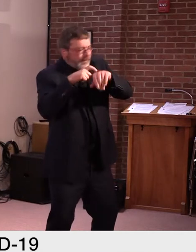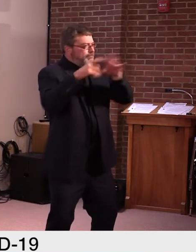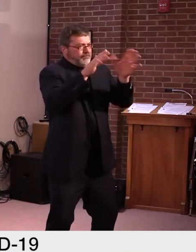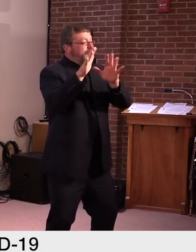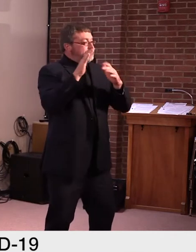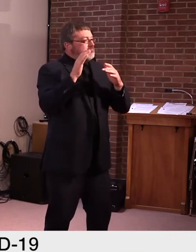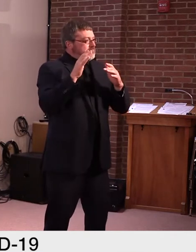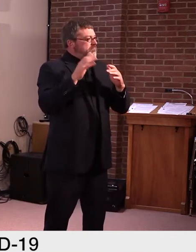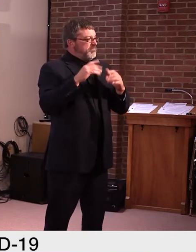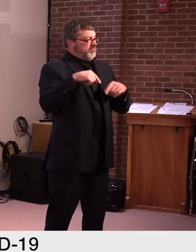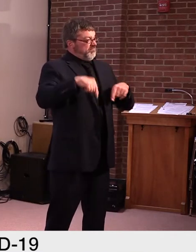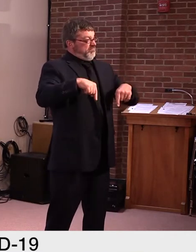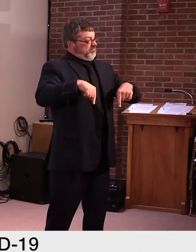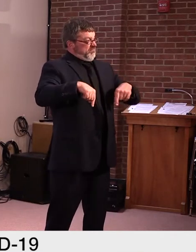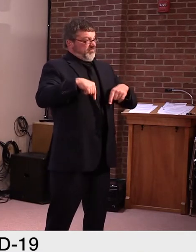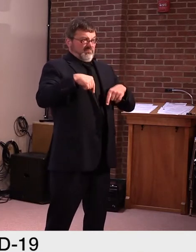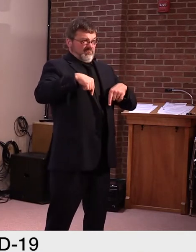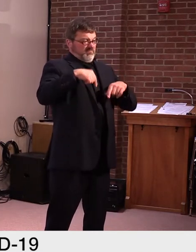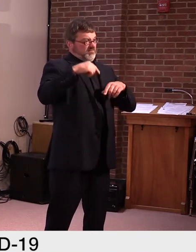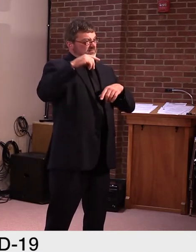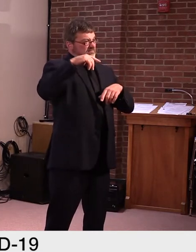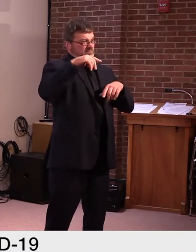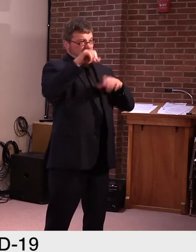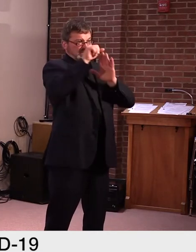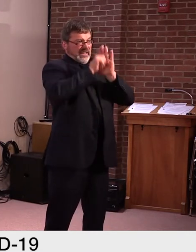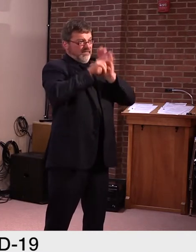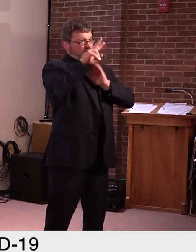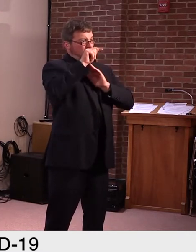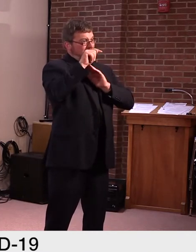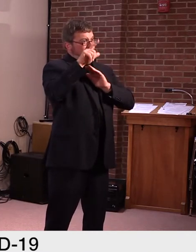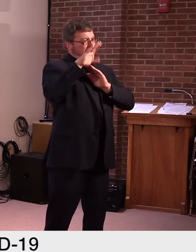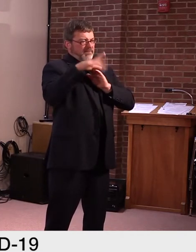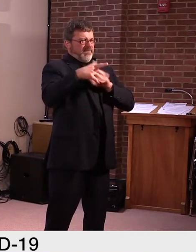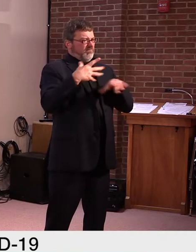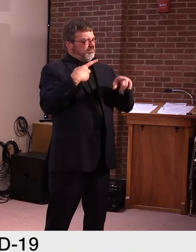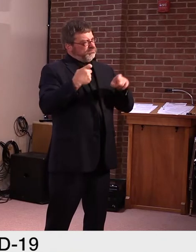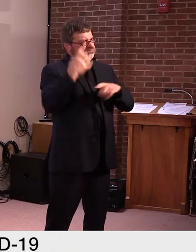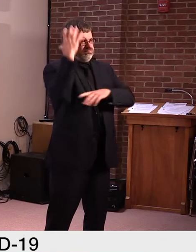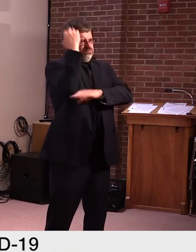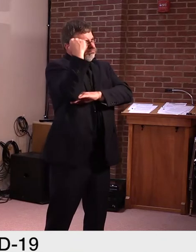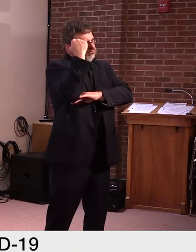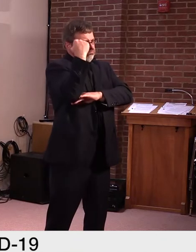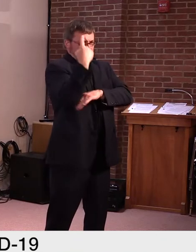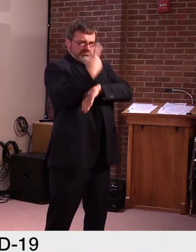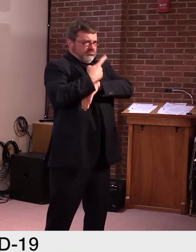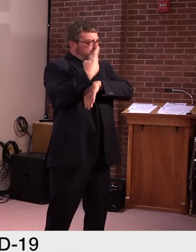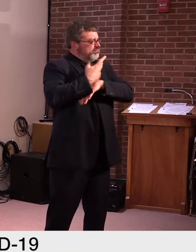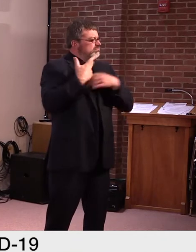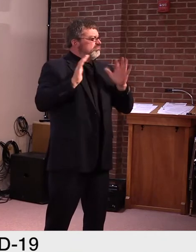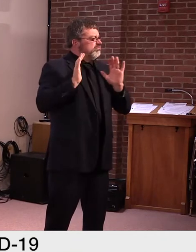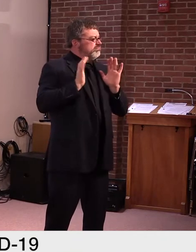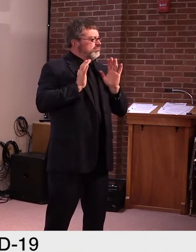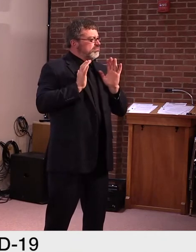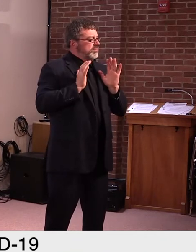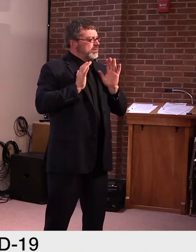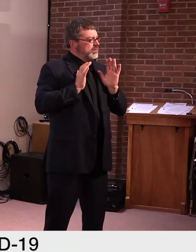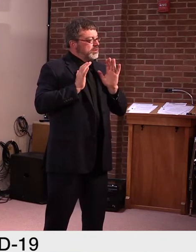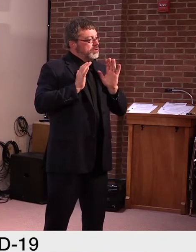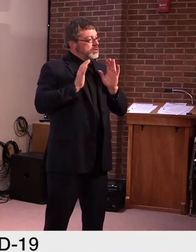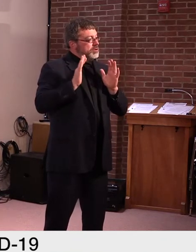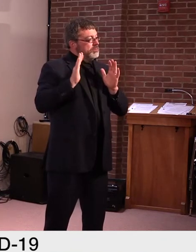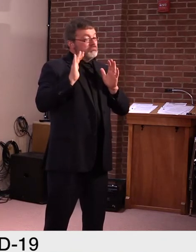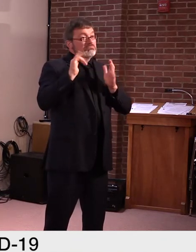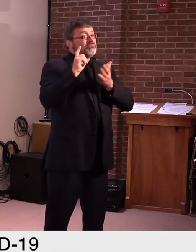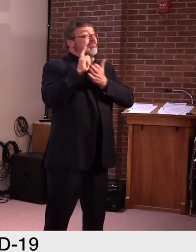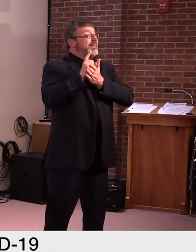um, but there are other labs out there, um, doing testing as well. And the prior week, our average turnaround time